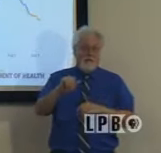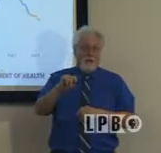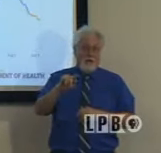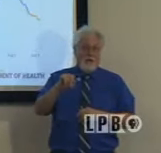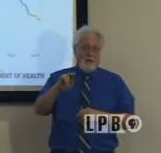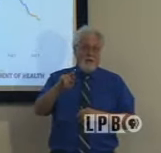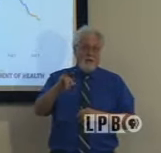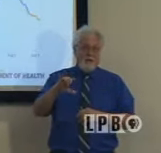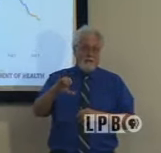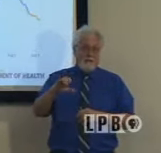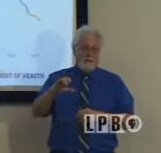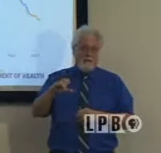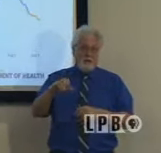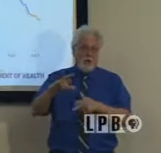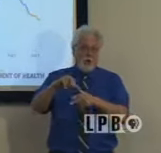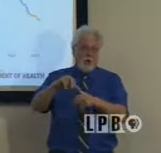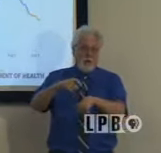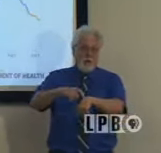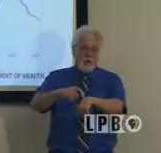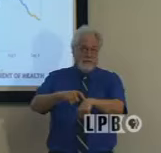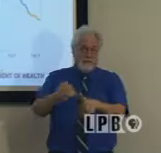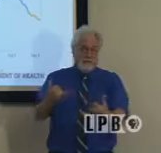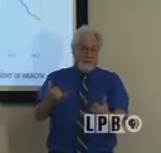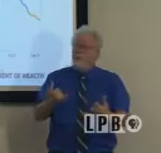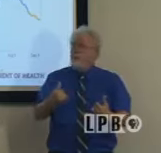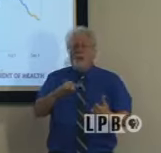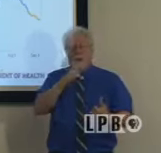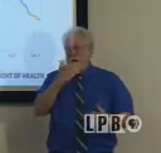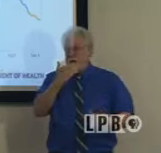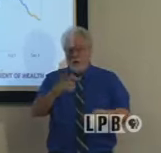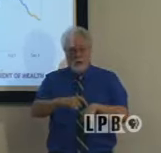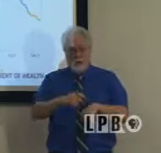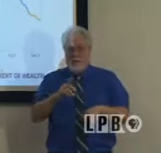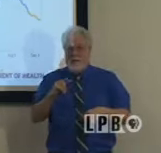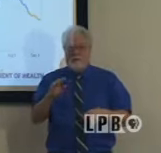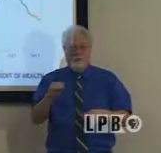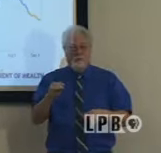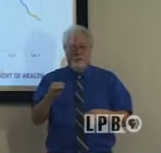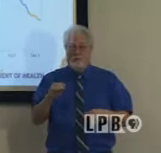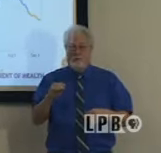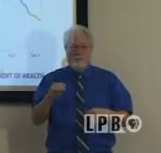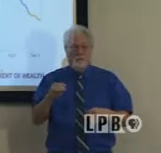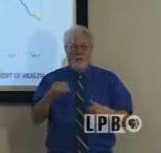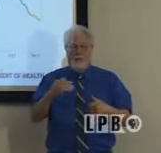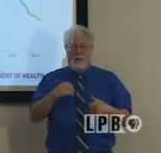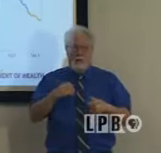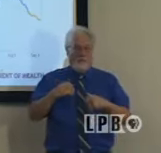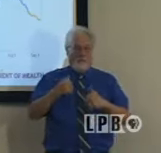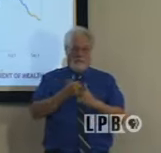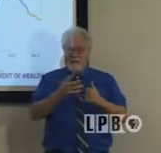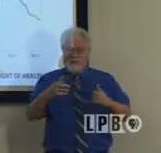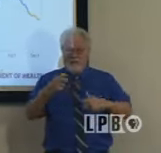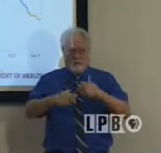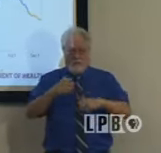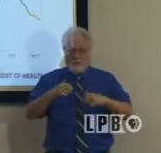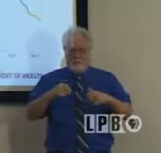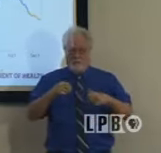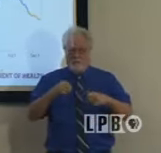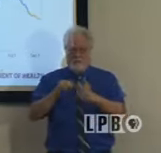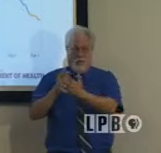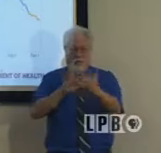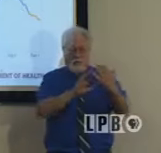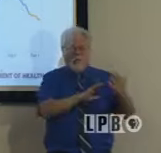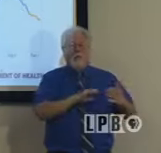Atlantic hurricane season right now, and it's not a good time for us to be having multiple fronts in the state facing multiple